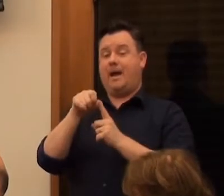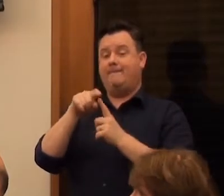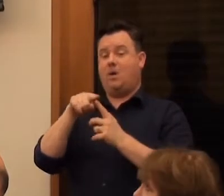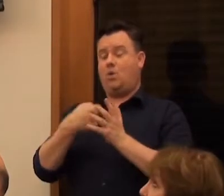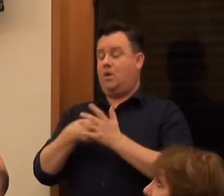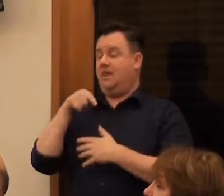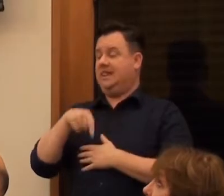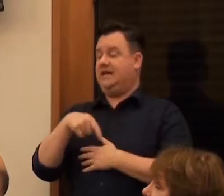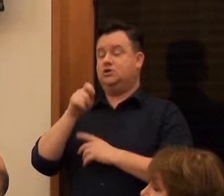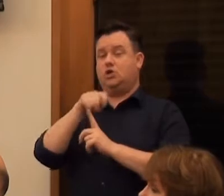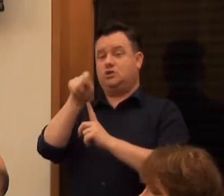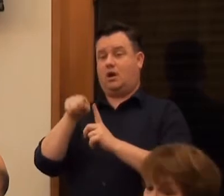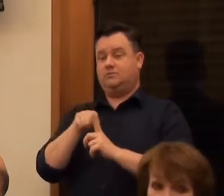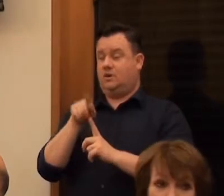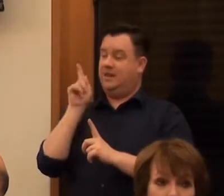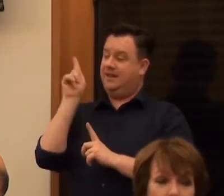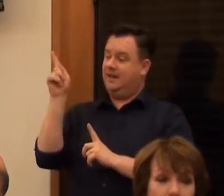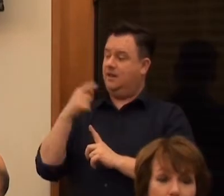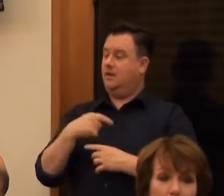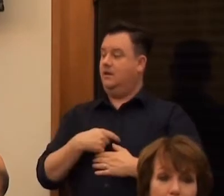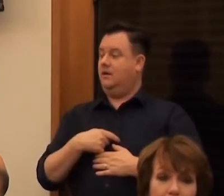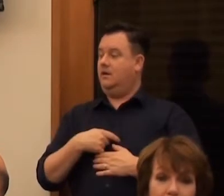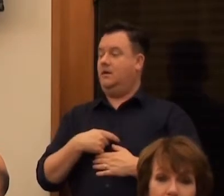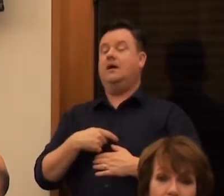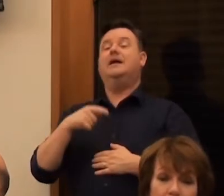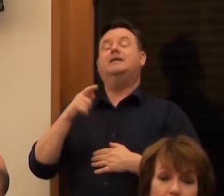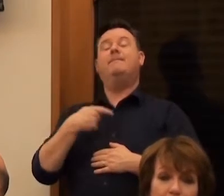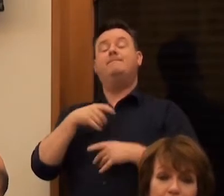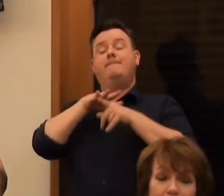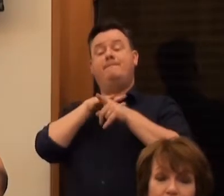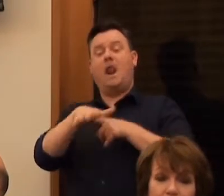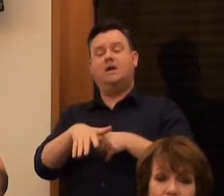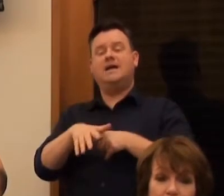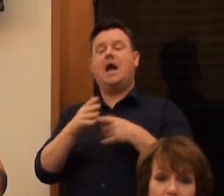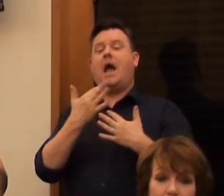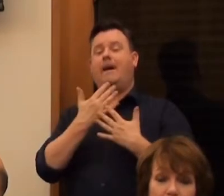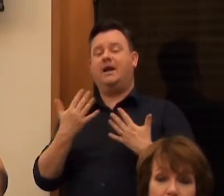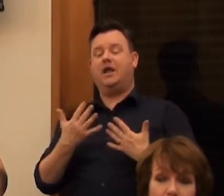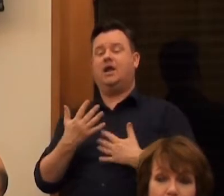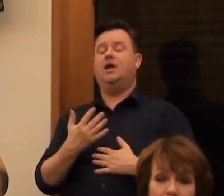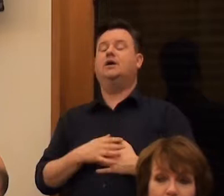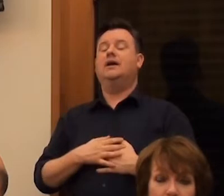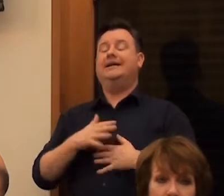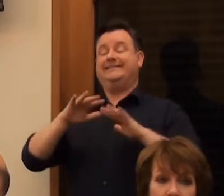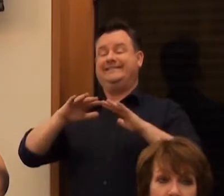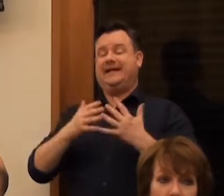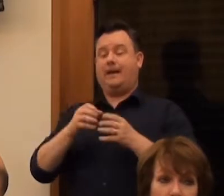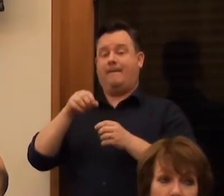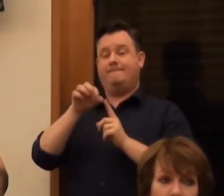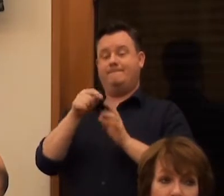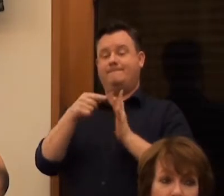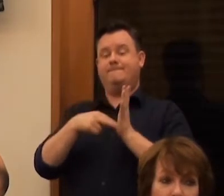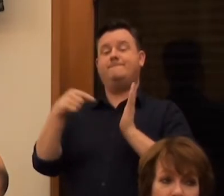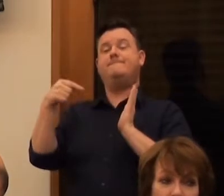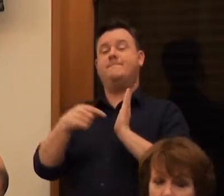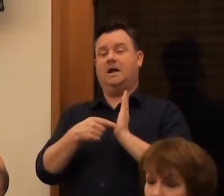sculpture, which is made of ten pints of my own blood. So I made a mould of my head. And then I went to the doctor for